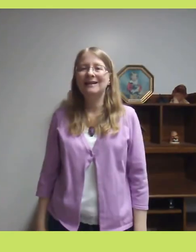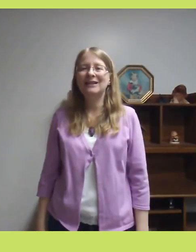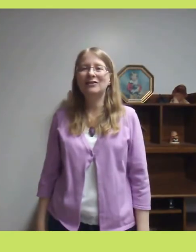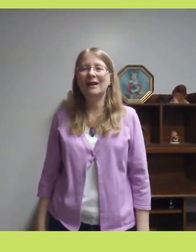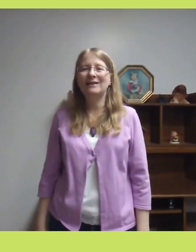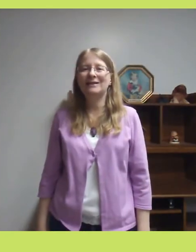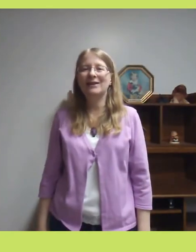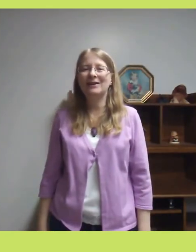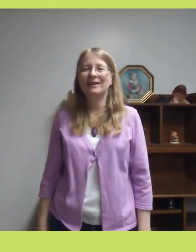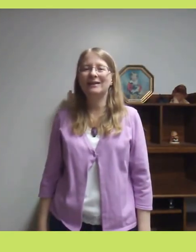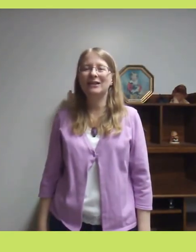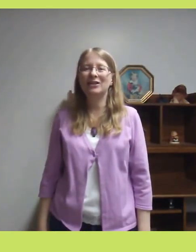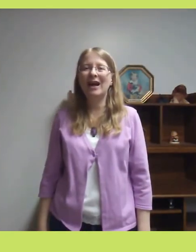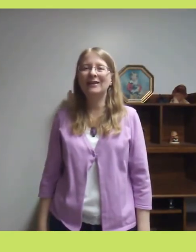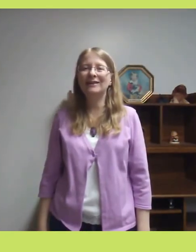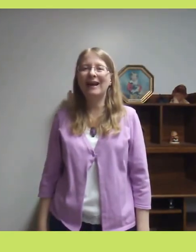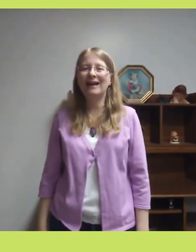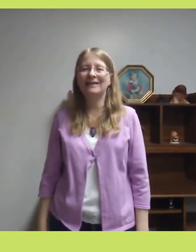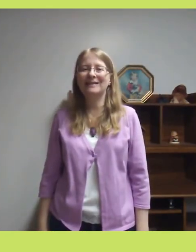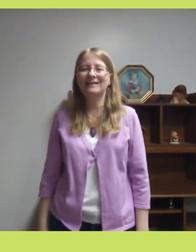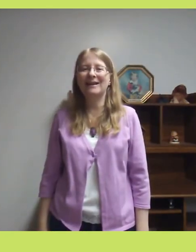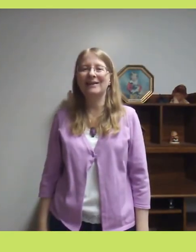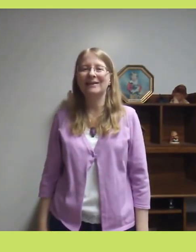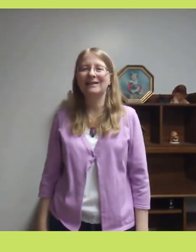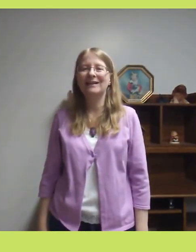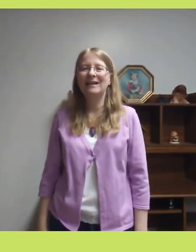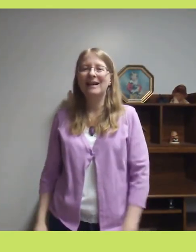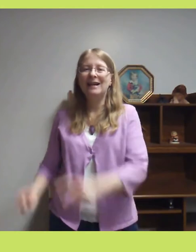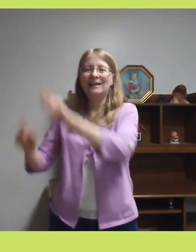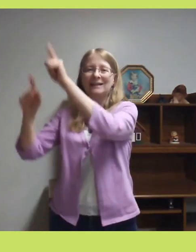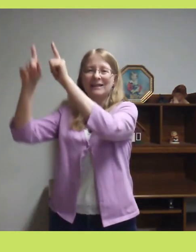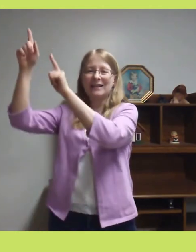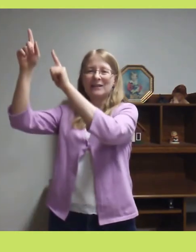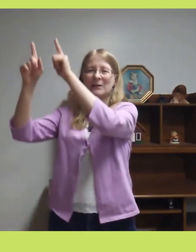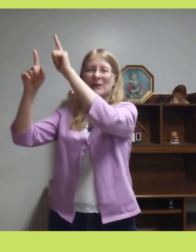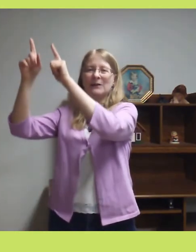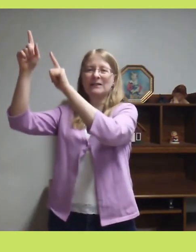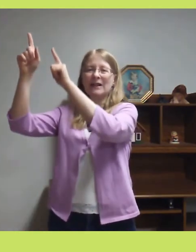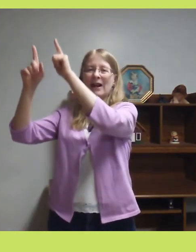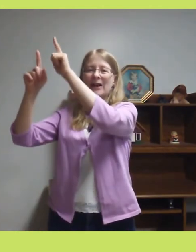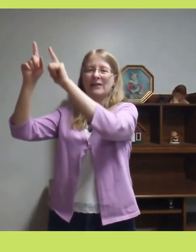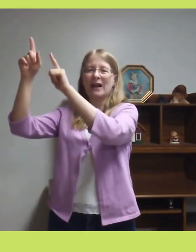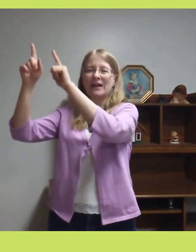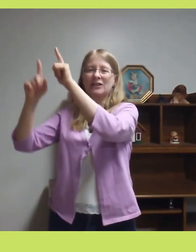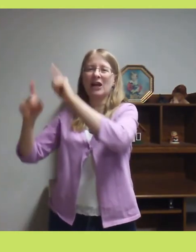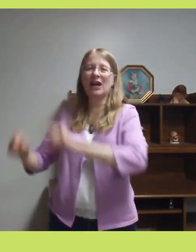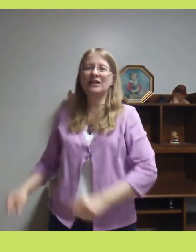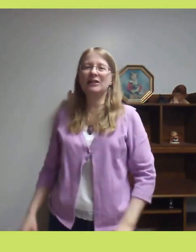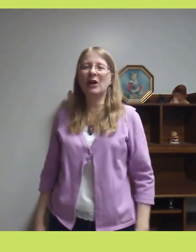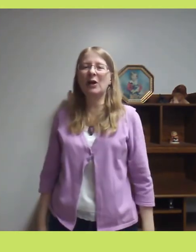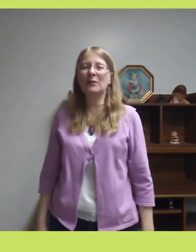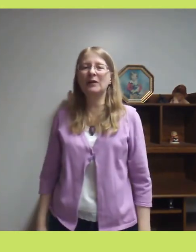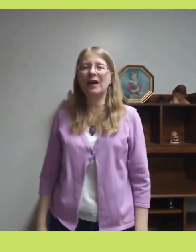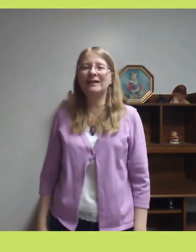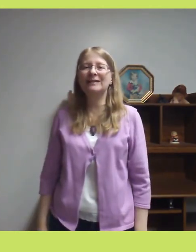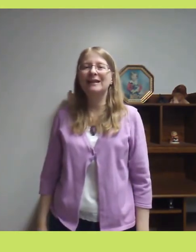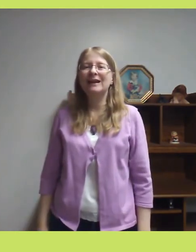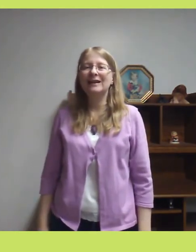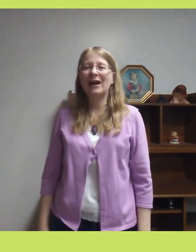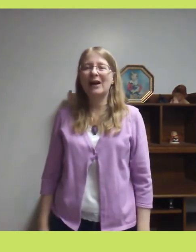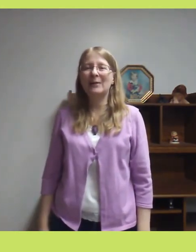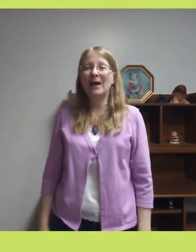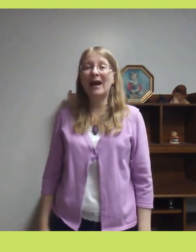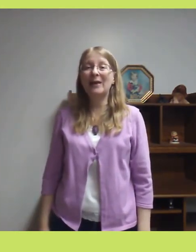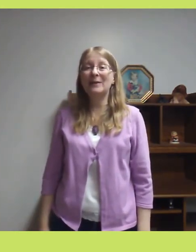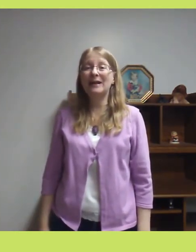Let's try the song The Child and the Star. Little star that shines so bright,